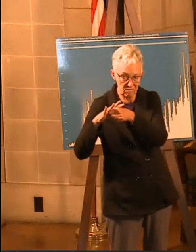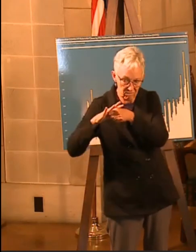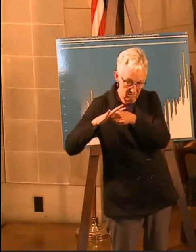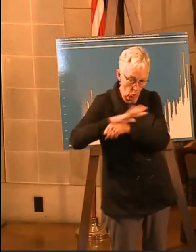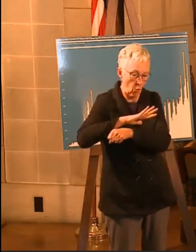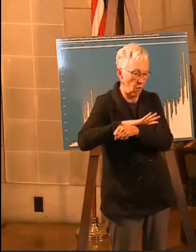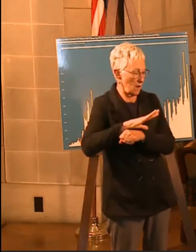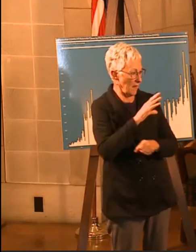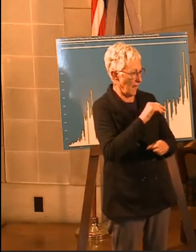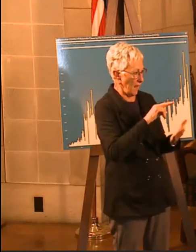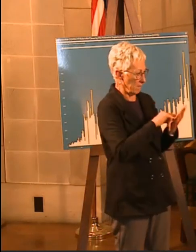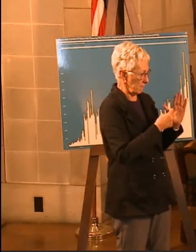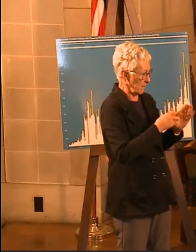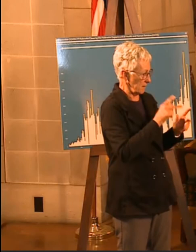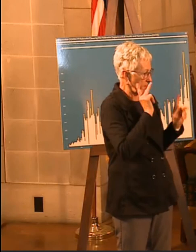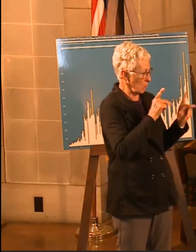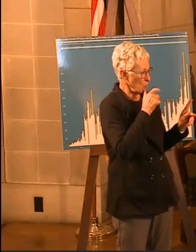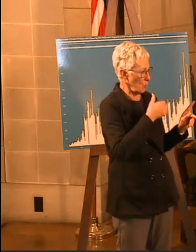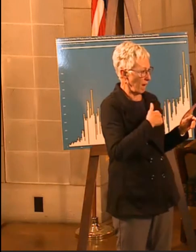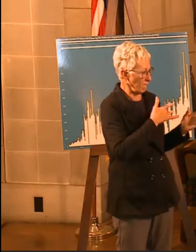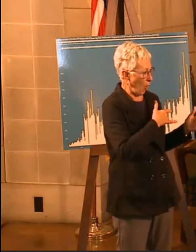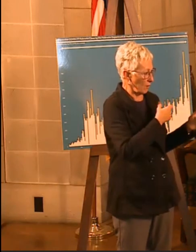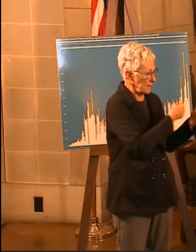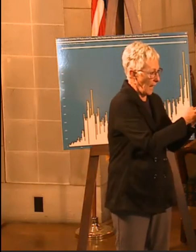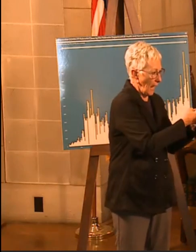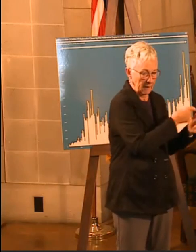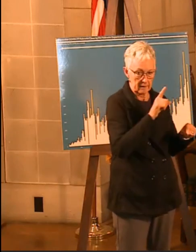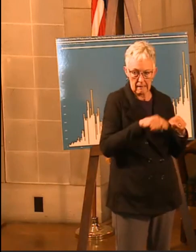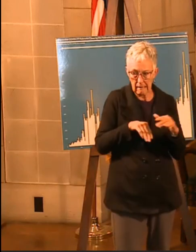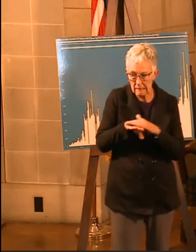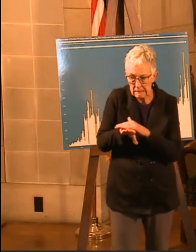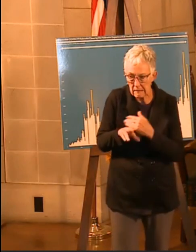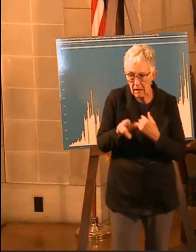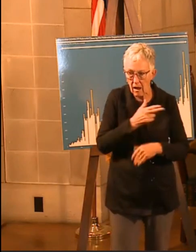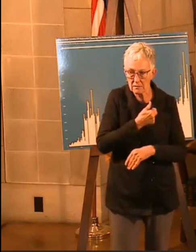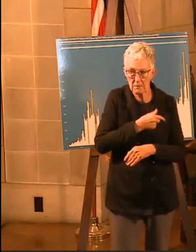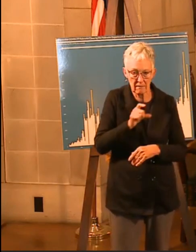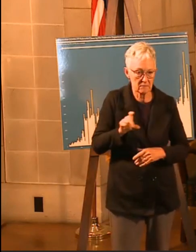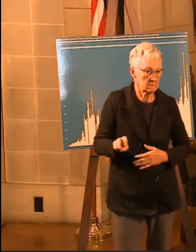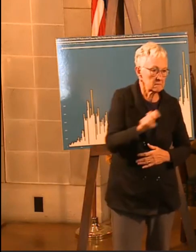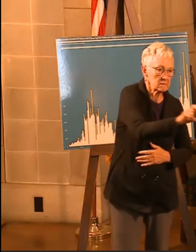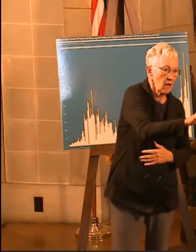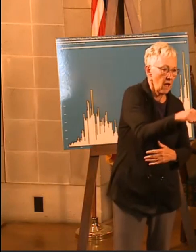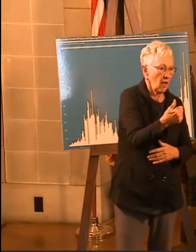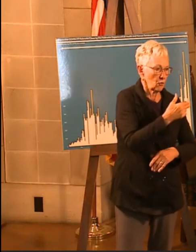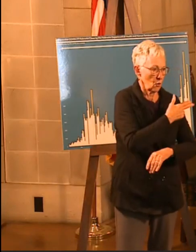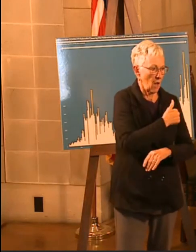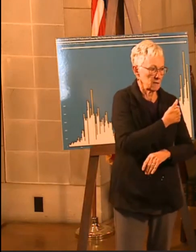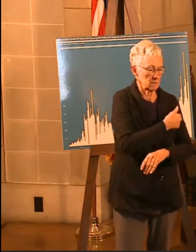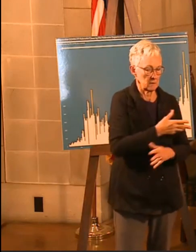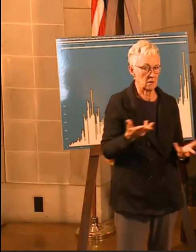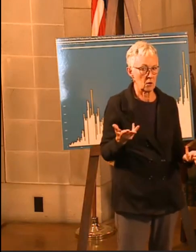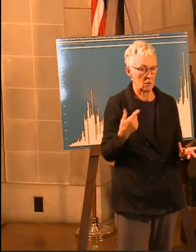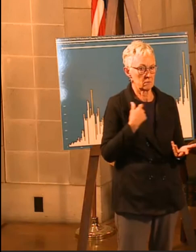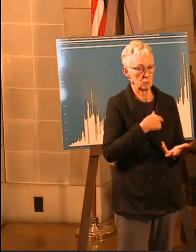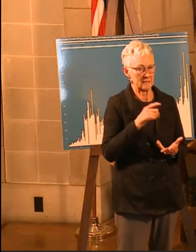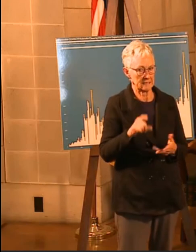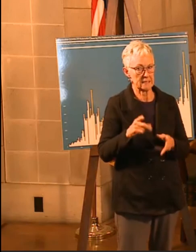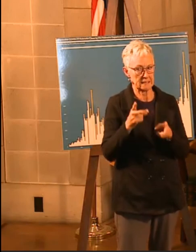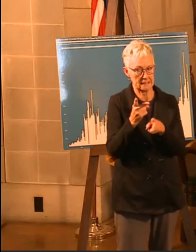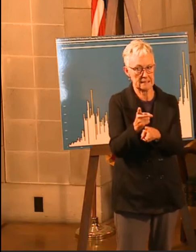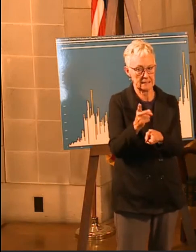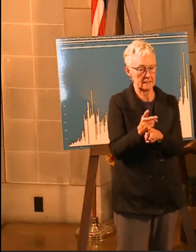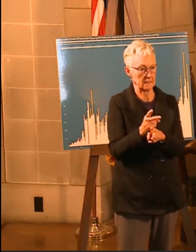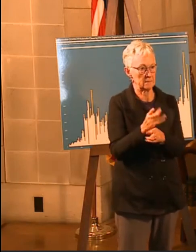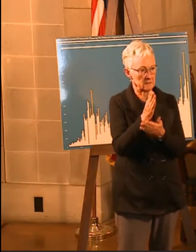not just about people who are getting coronavirus. This is about anybody who may need that acute care. We've got to preserve that hospital capacity for everybody. And that's why